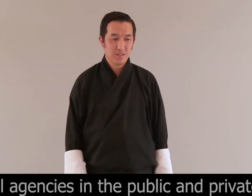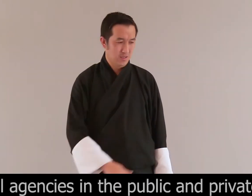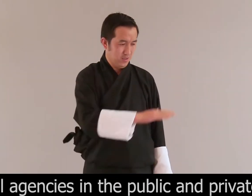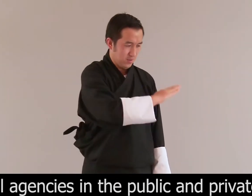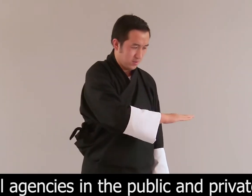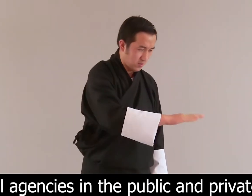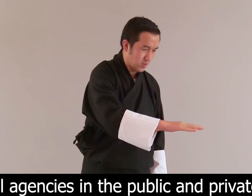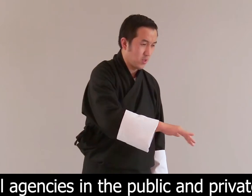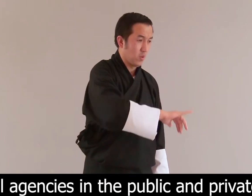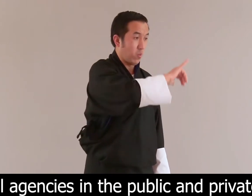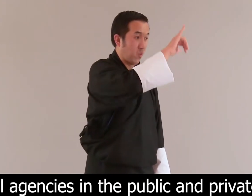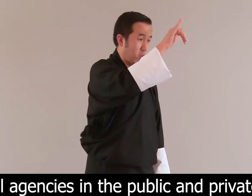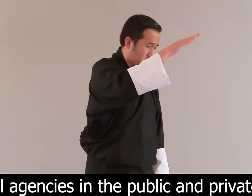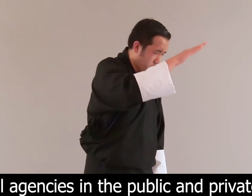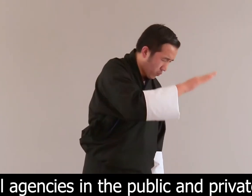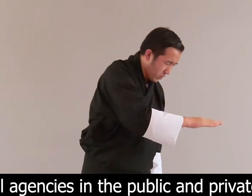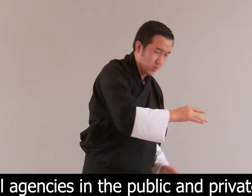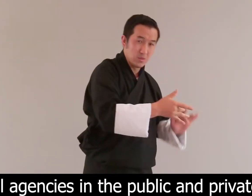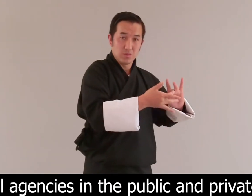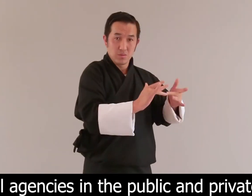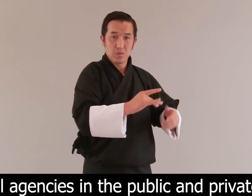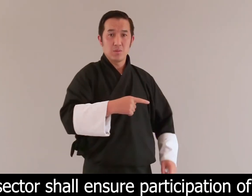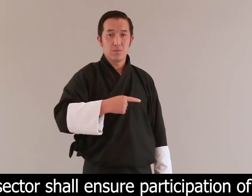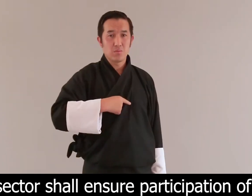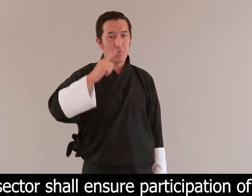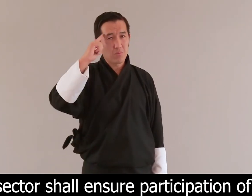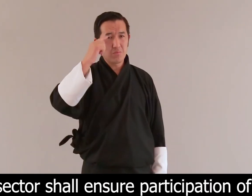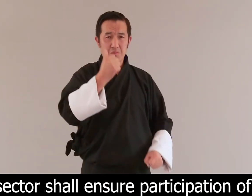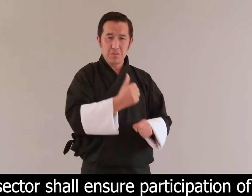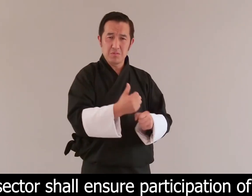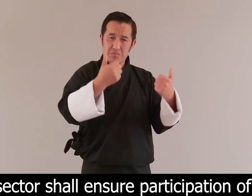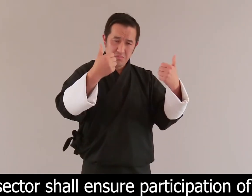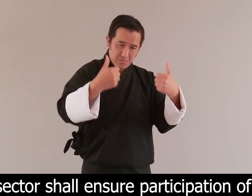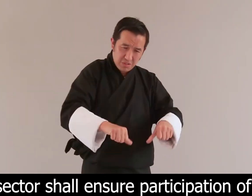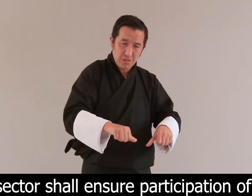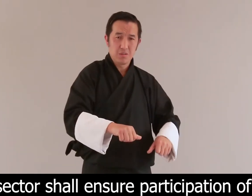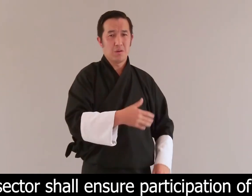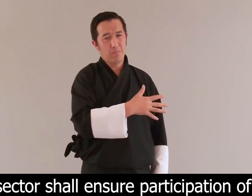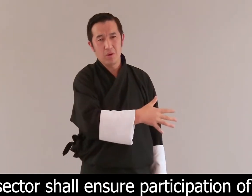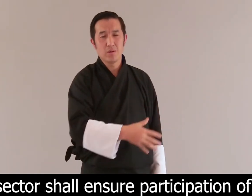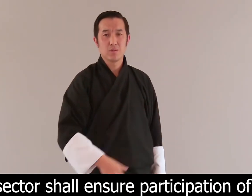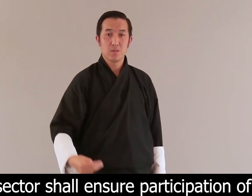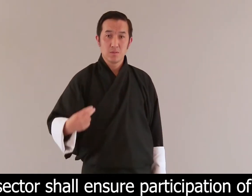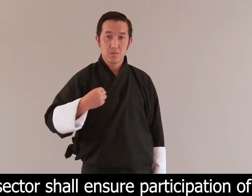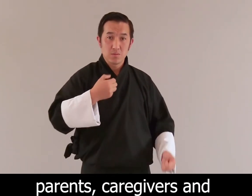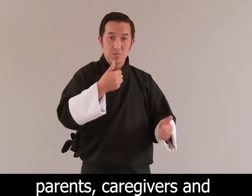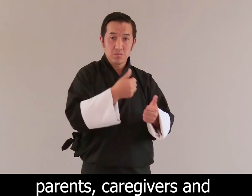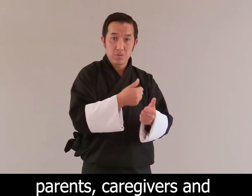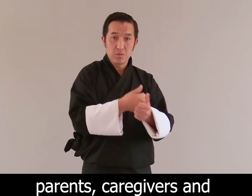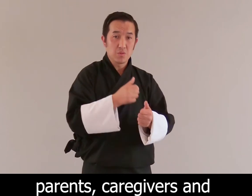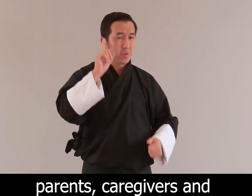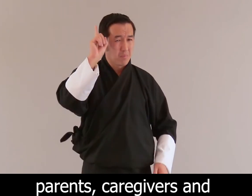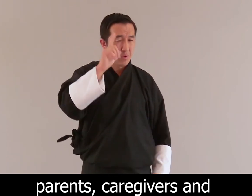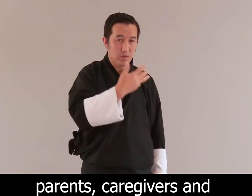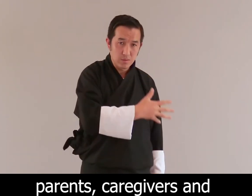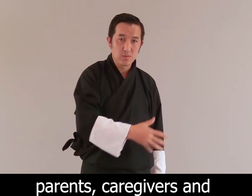All agencies in the public and private sector shall ensure participation of parents, caregivers,